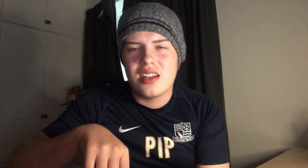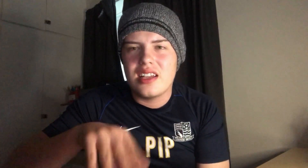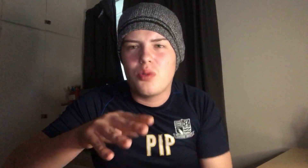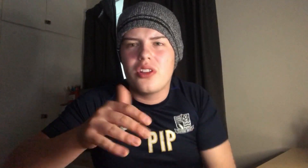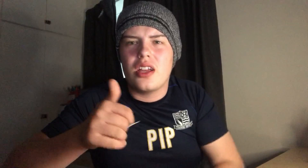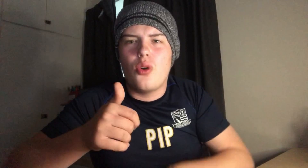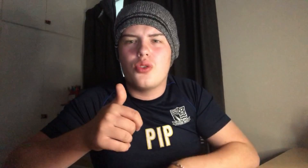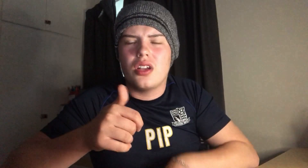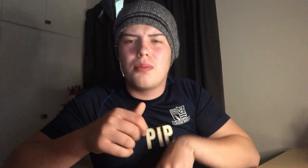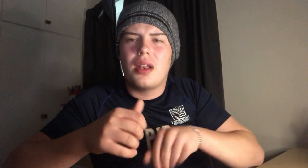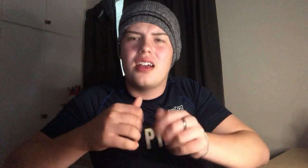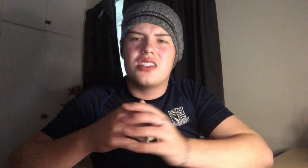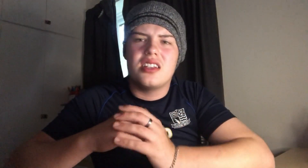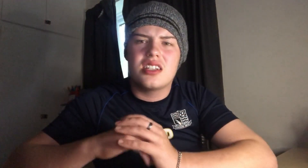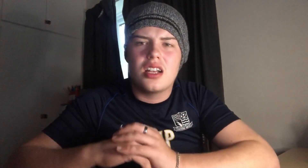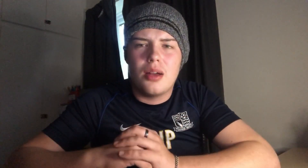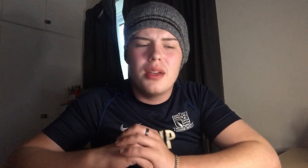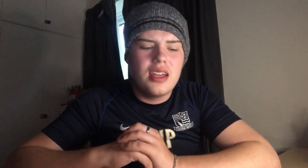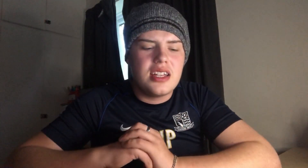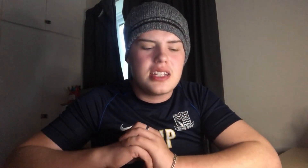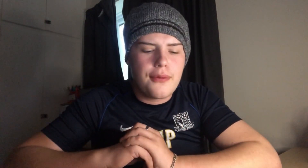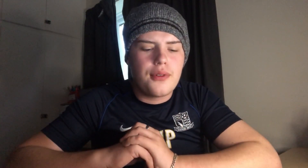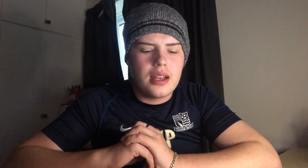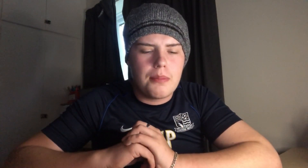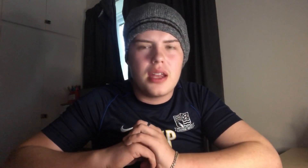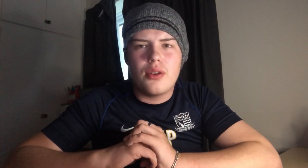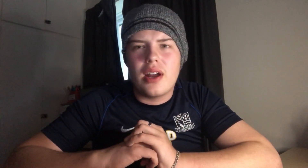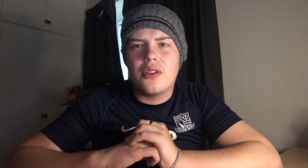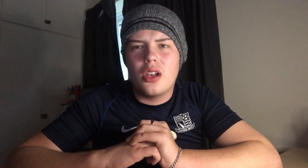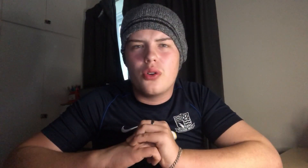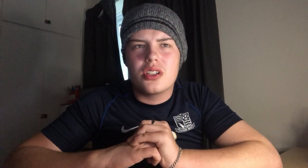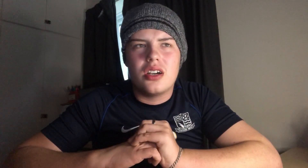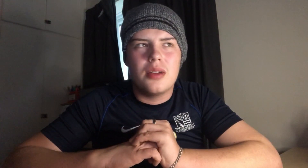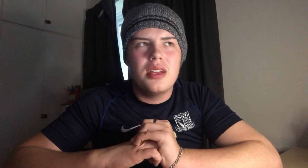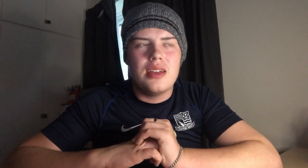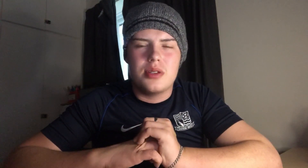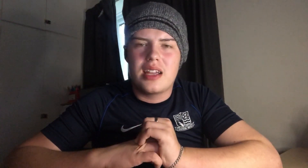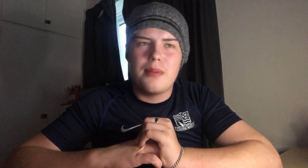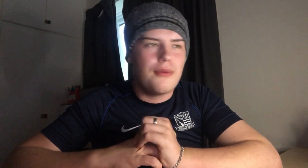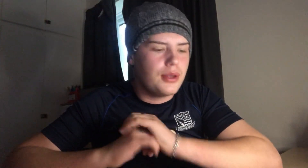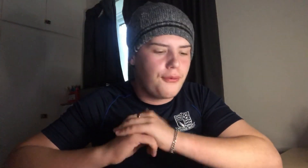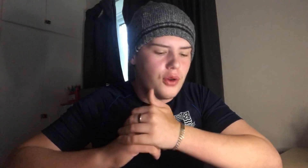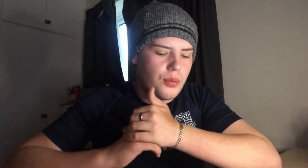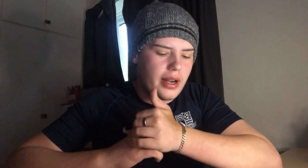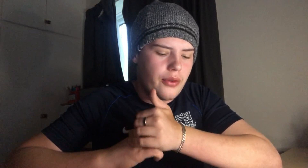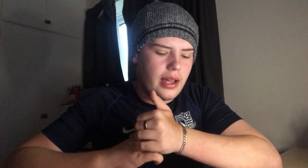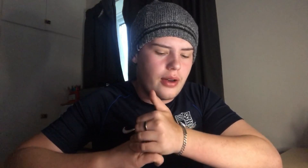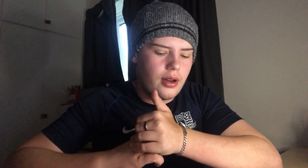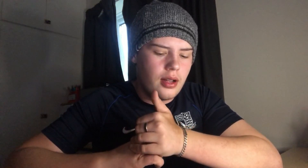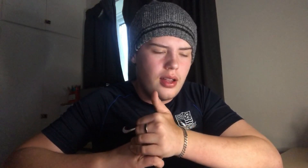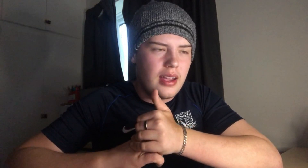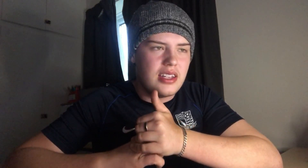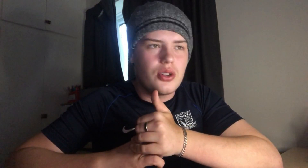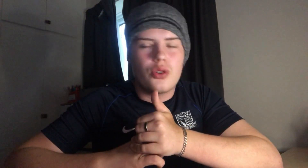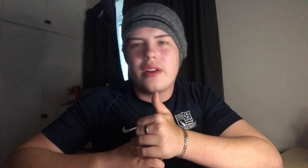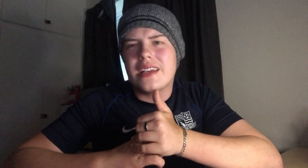said, he's one of the older players in this club. He's definitely been around a long time. He came in with the Phil Brown era. He's got great